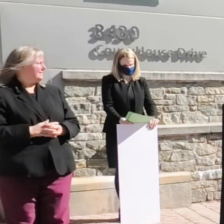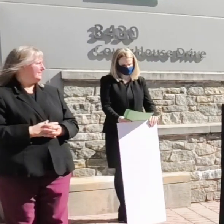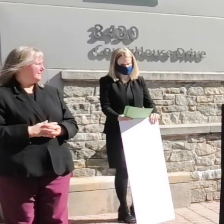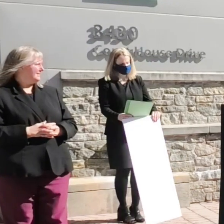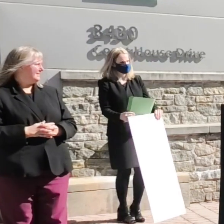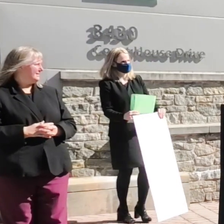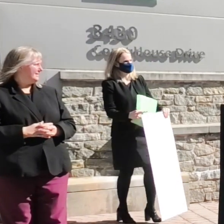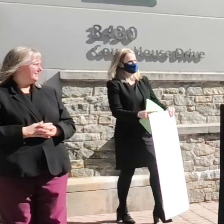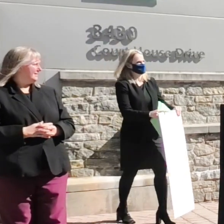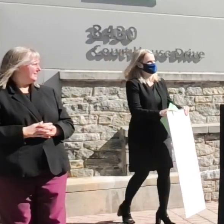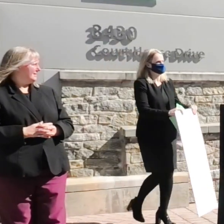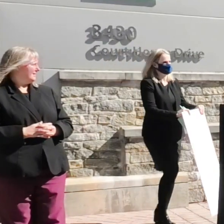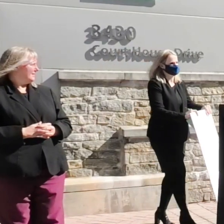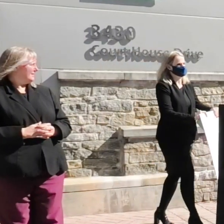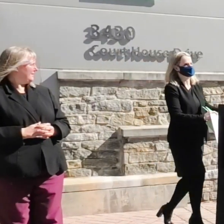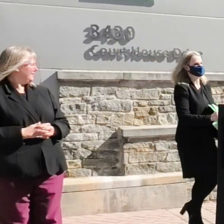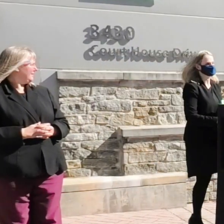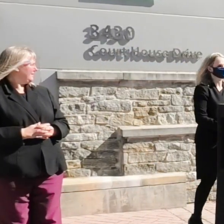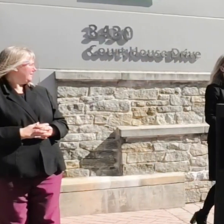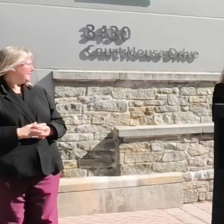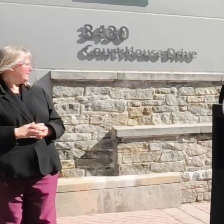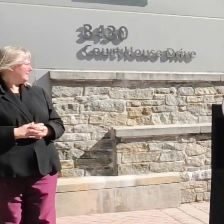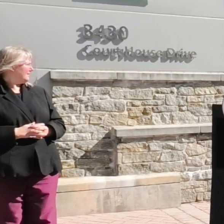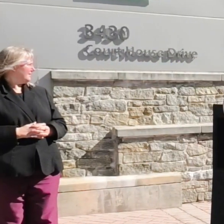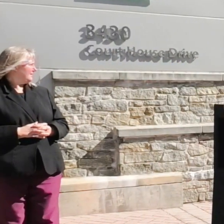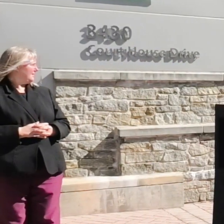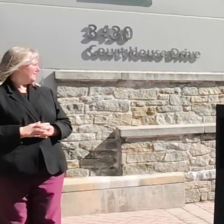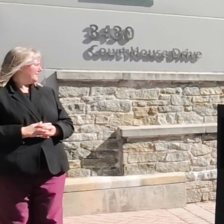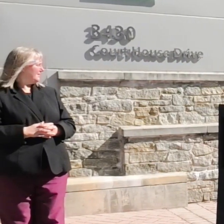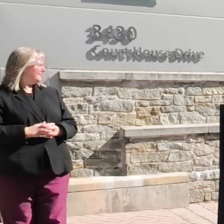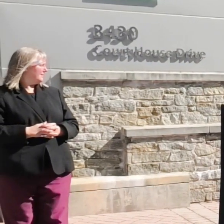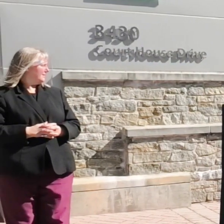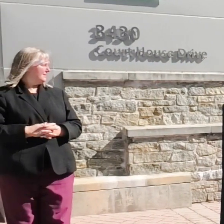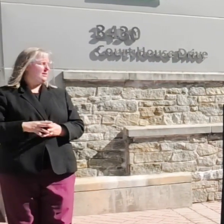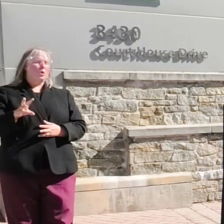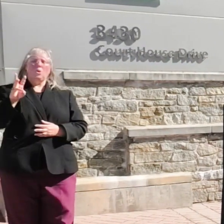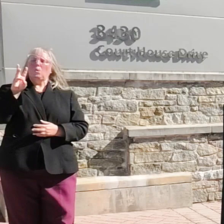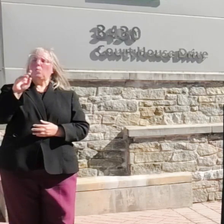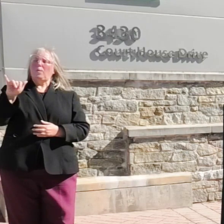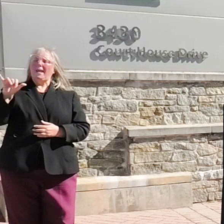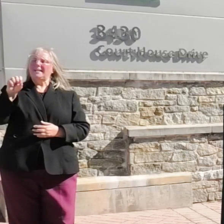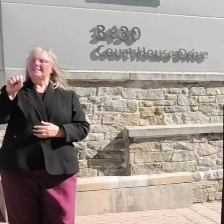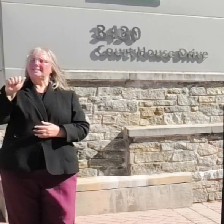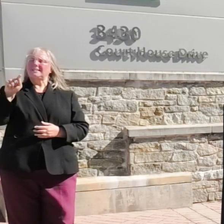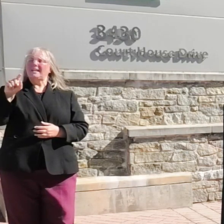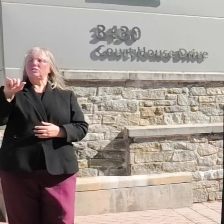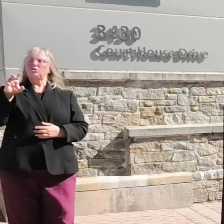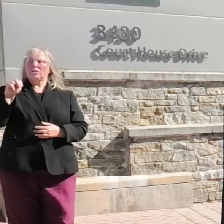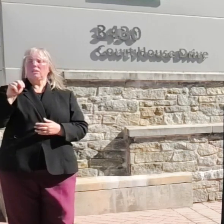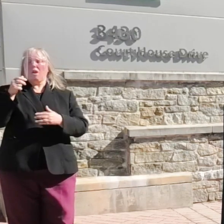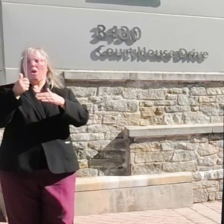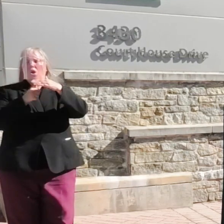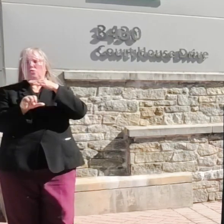much weigh station part of shepherd pratt